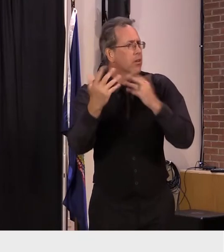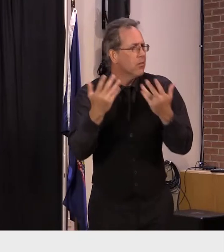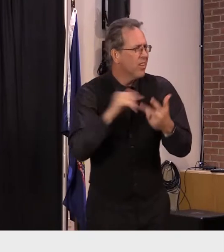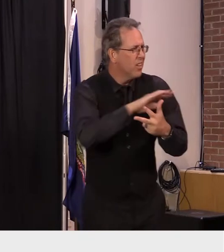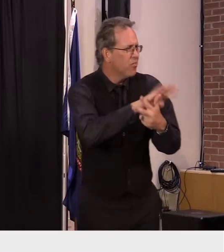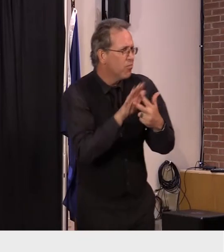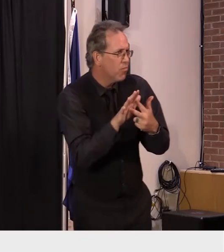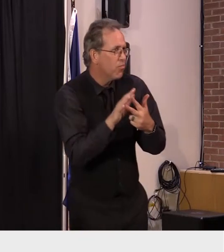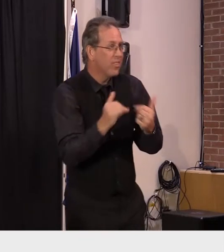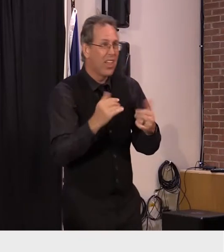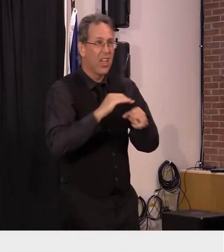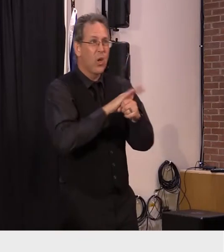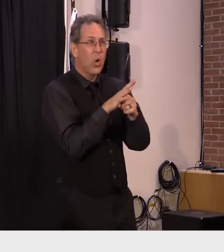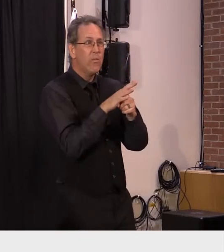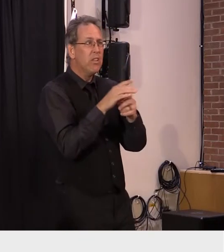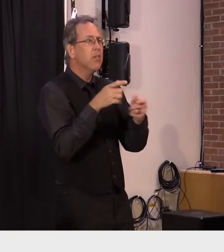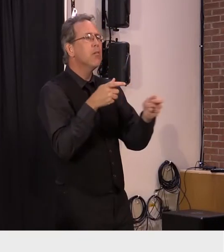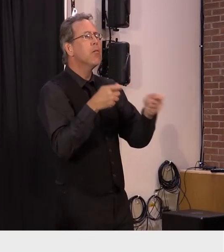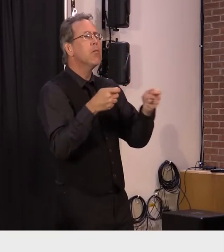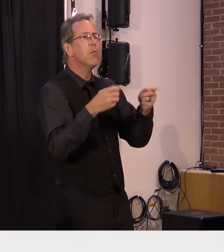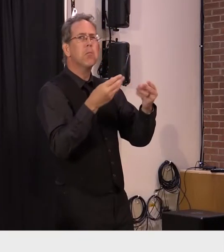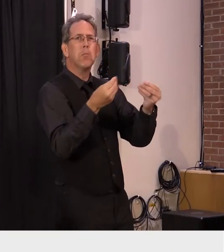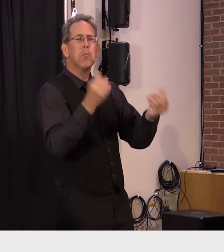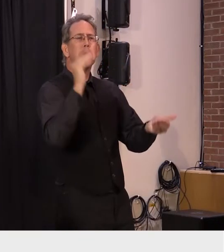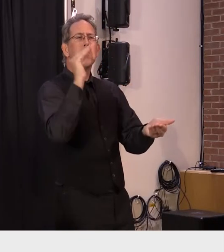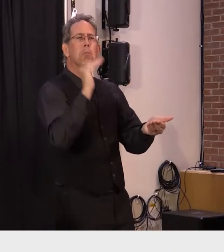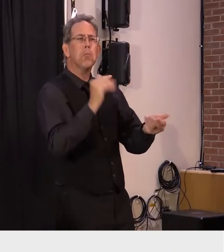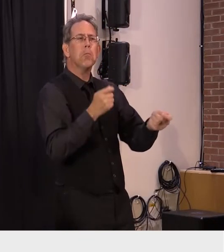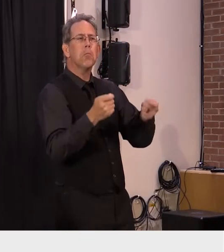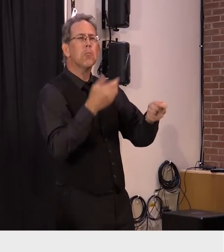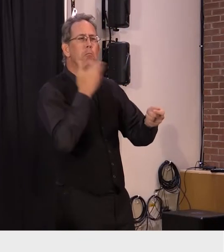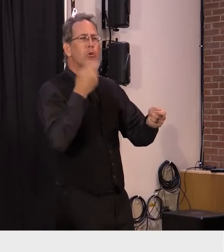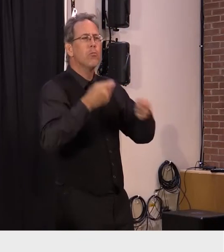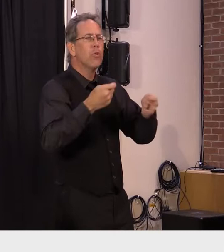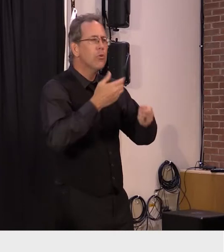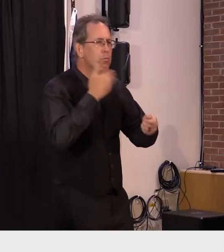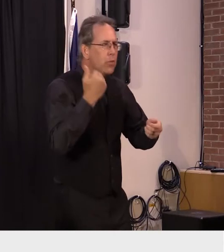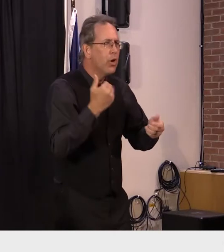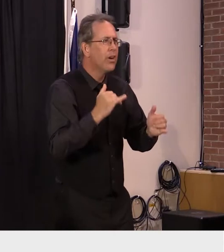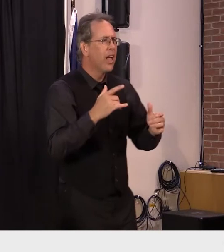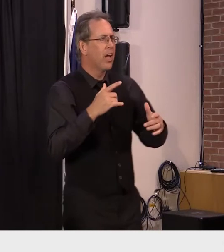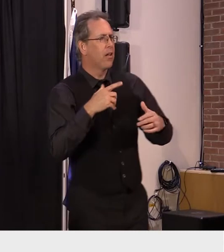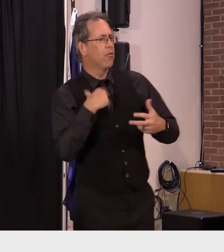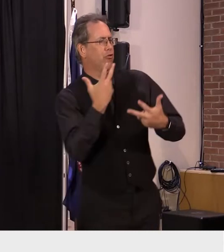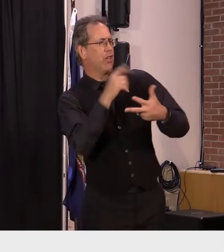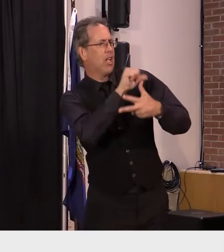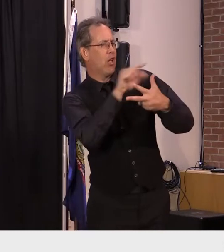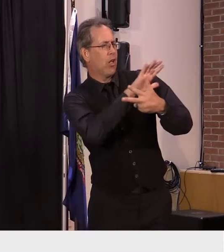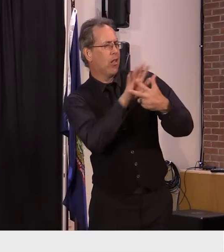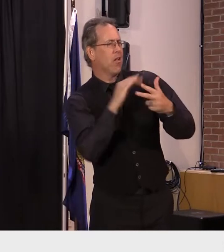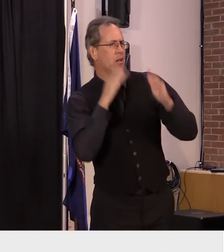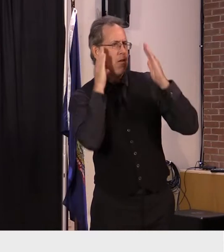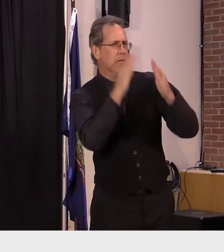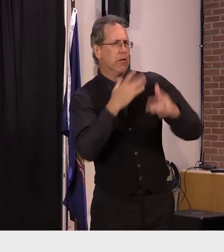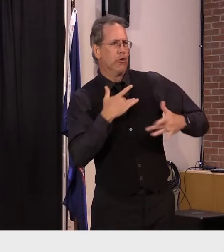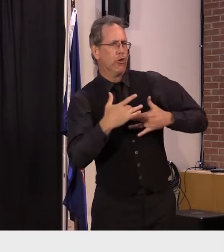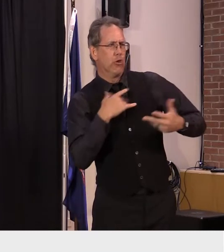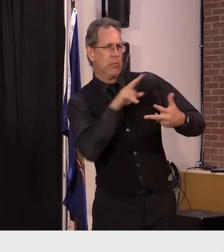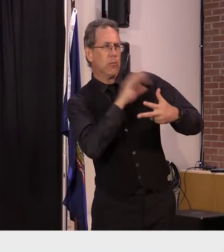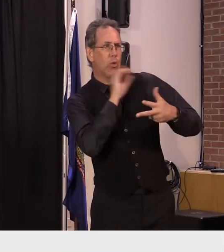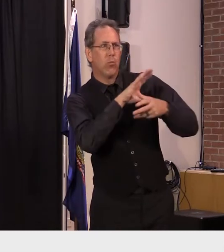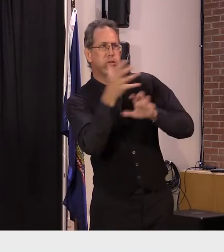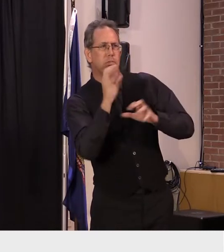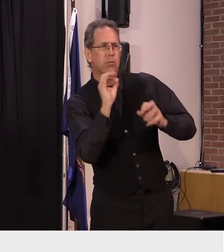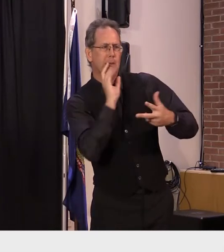we are focused at the agency on three areas of concern first we must address the increase in the incidence